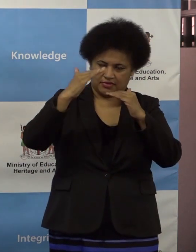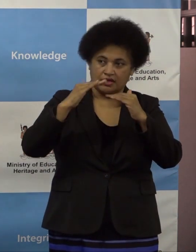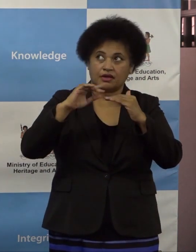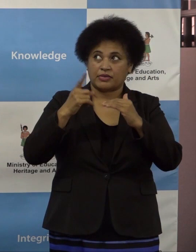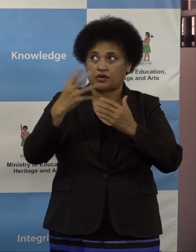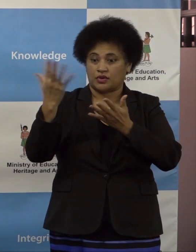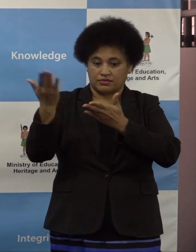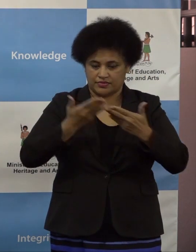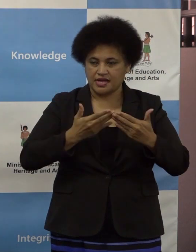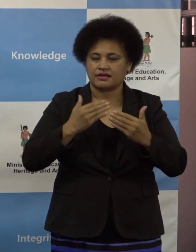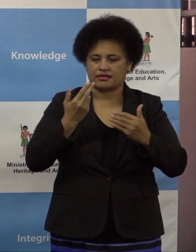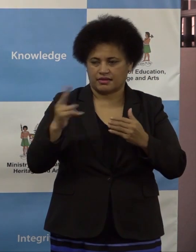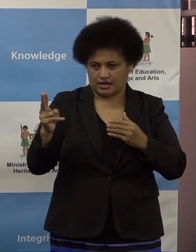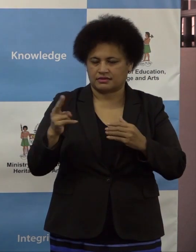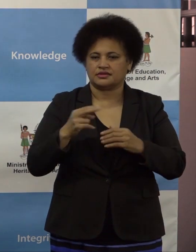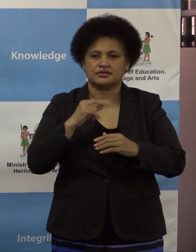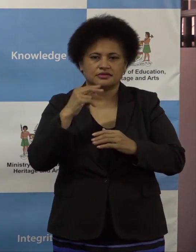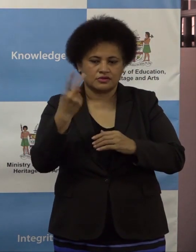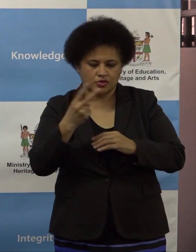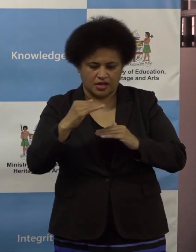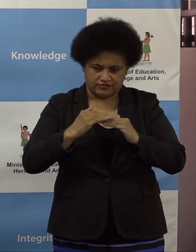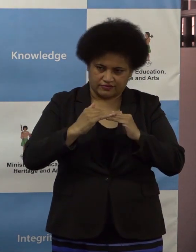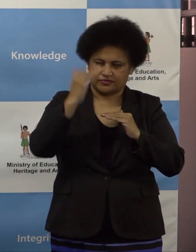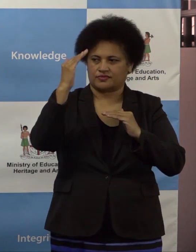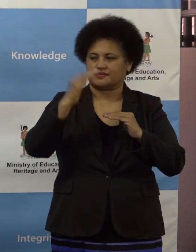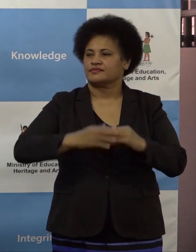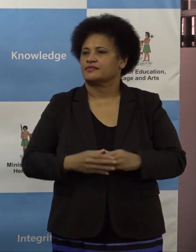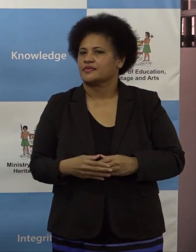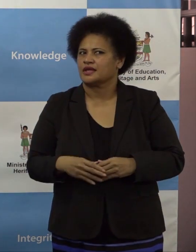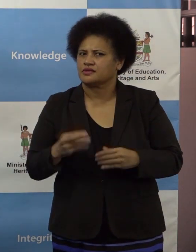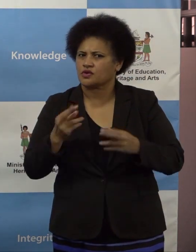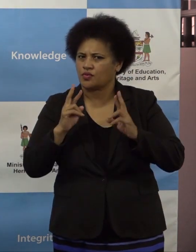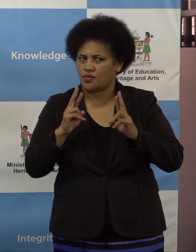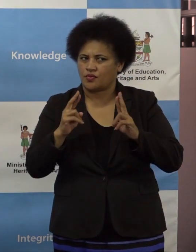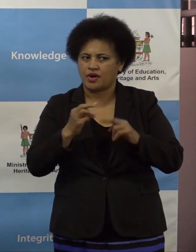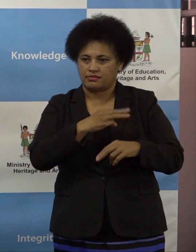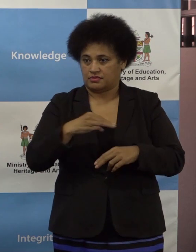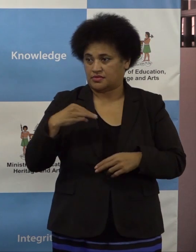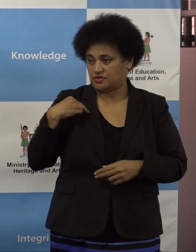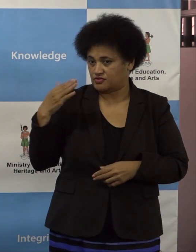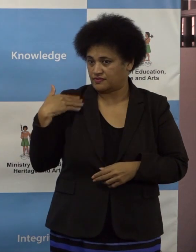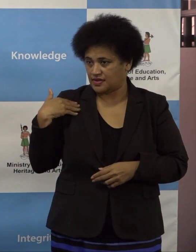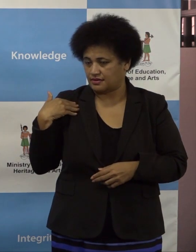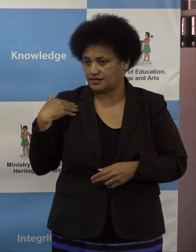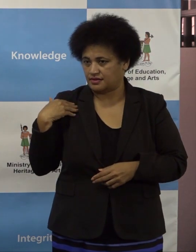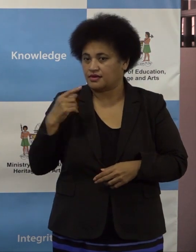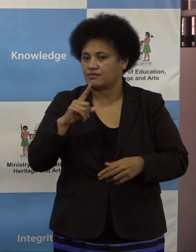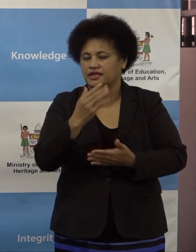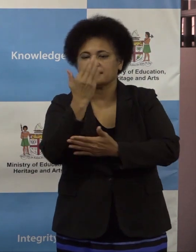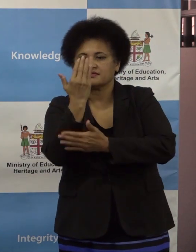in plan and we are just hoping that this can be rolled out by the Ministry of Health subject to